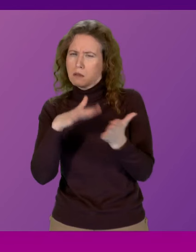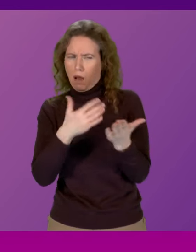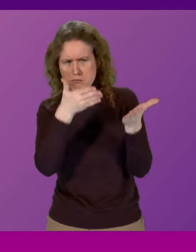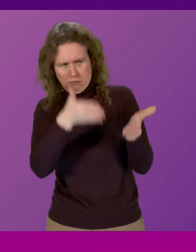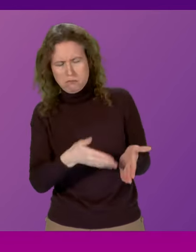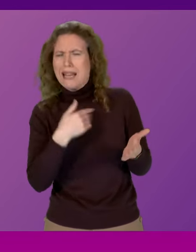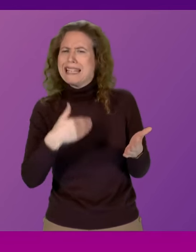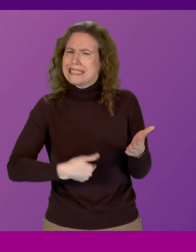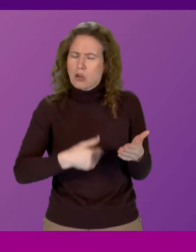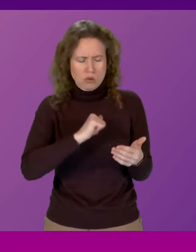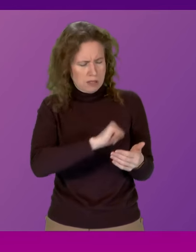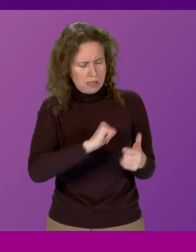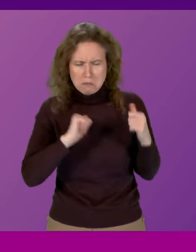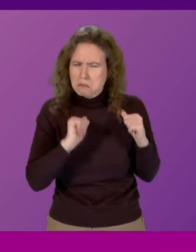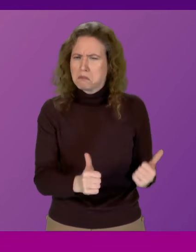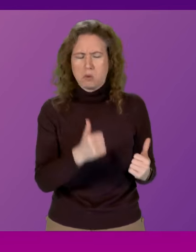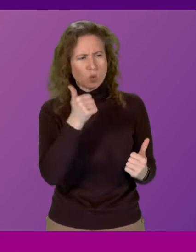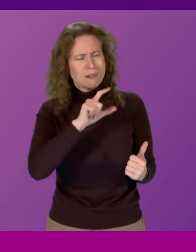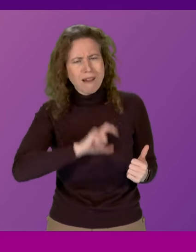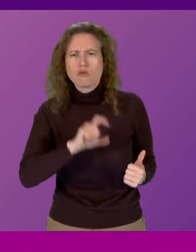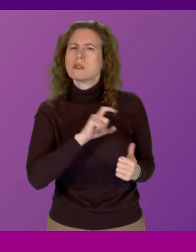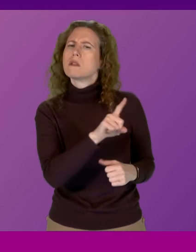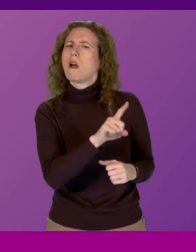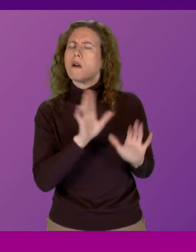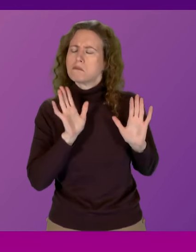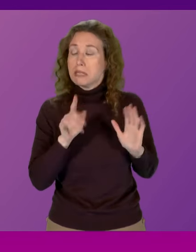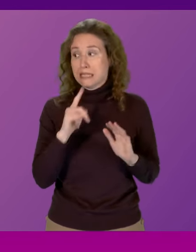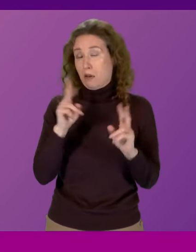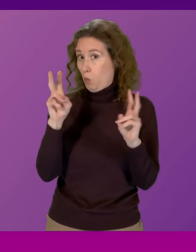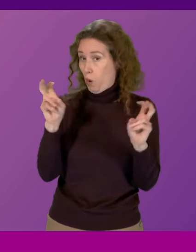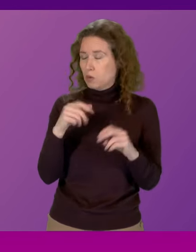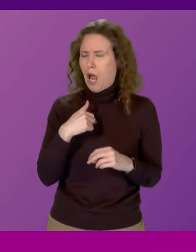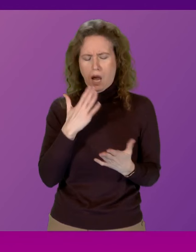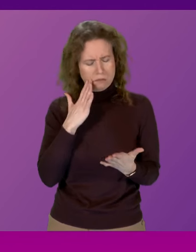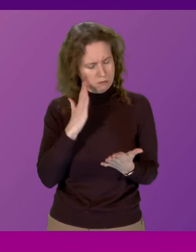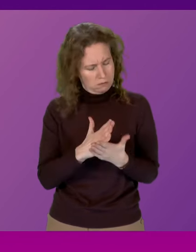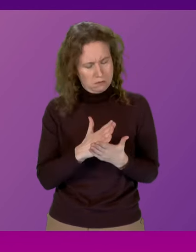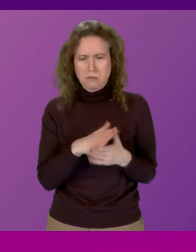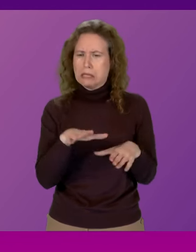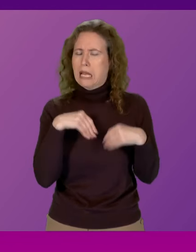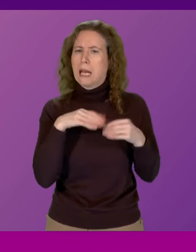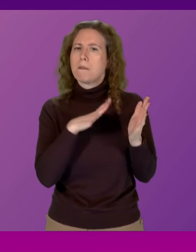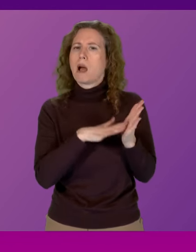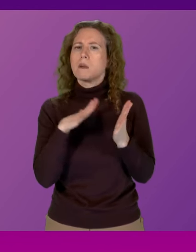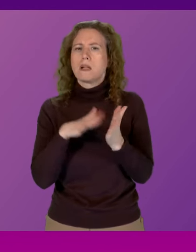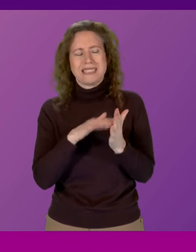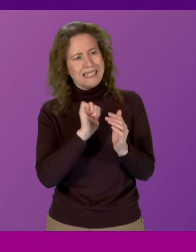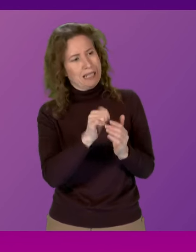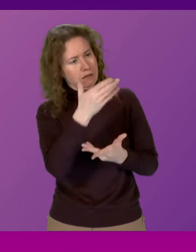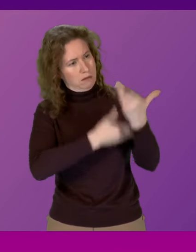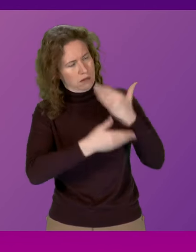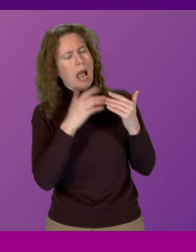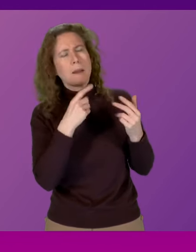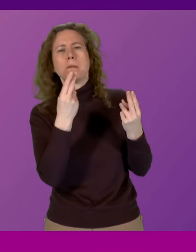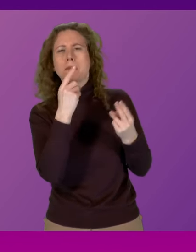person of integrity and character. He said, and I quote, I absolutely take Michael at his